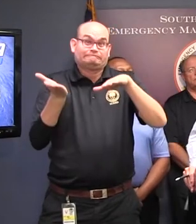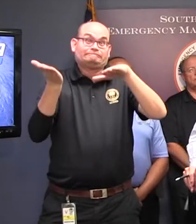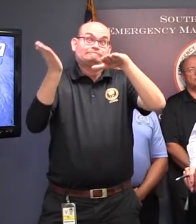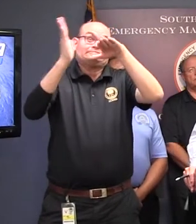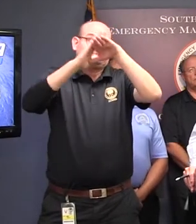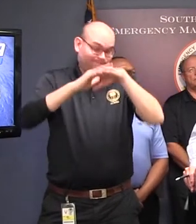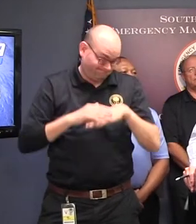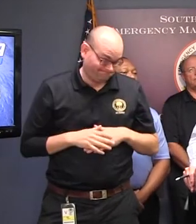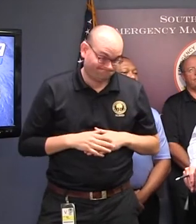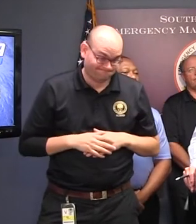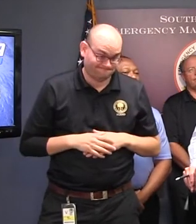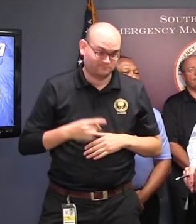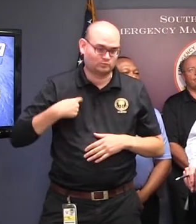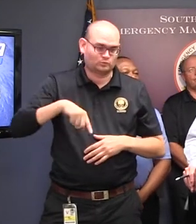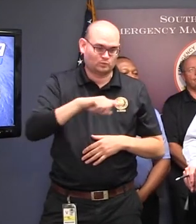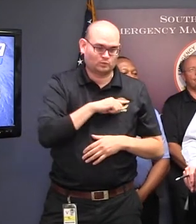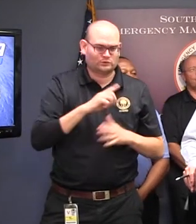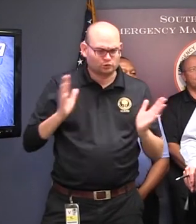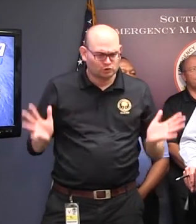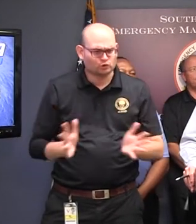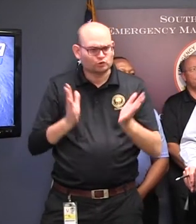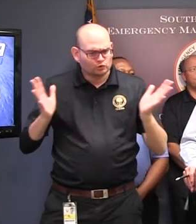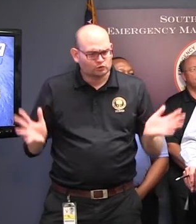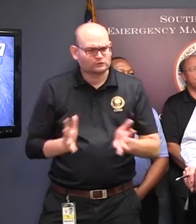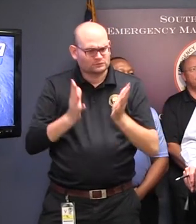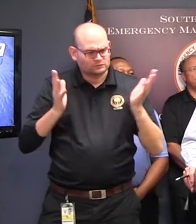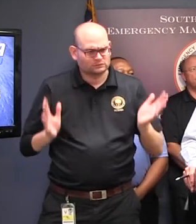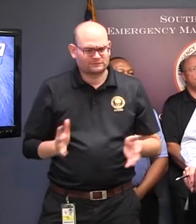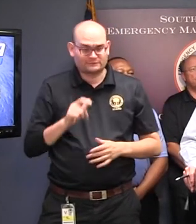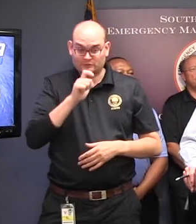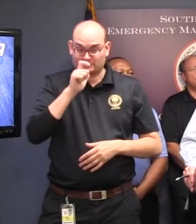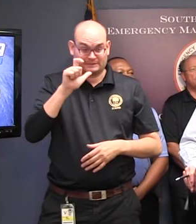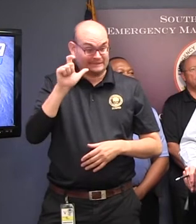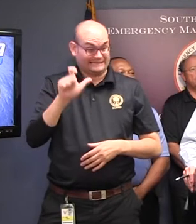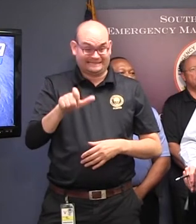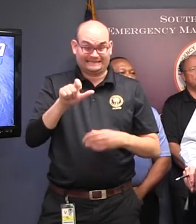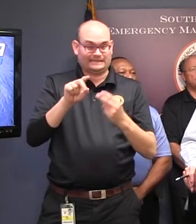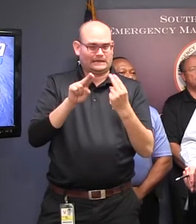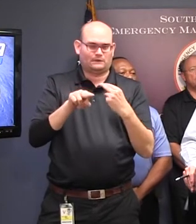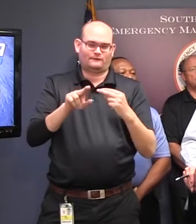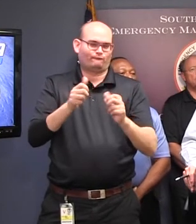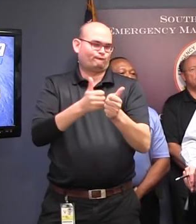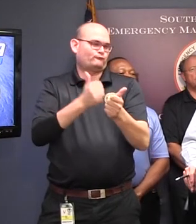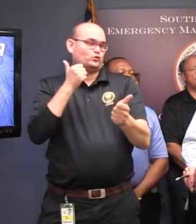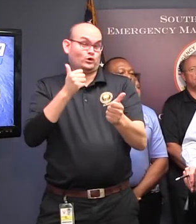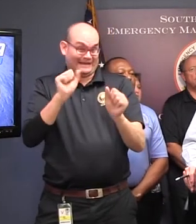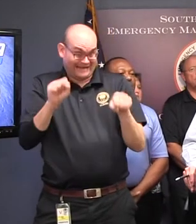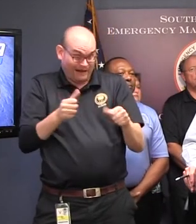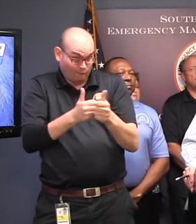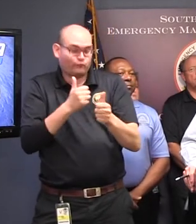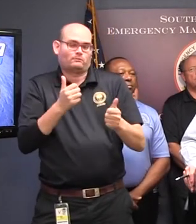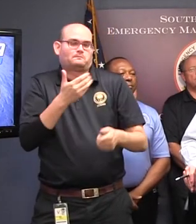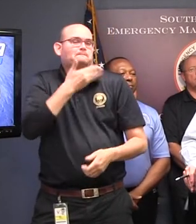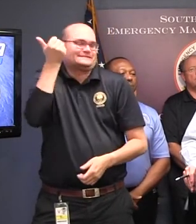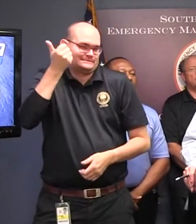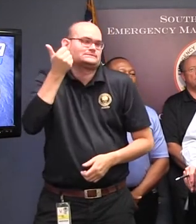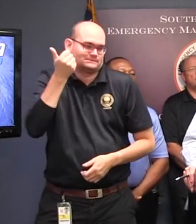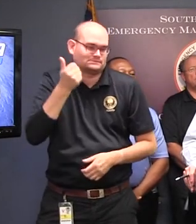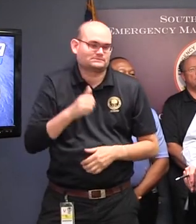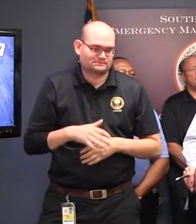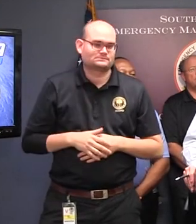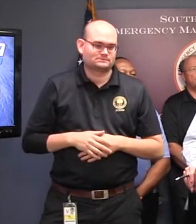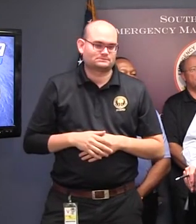others to do, if you don't need to get on that highway, don't need to get on these big highways that these pass-through